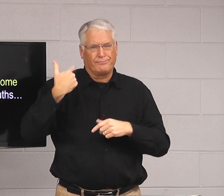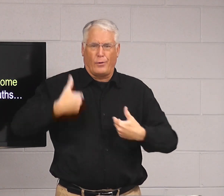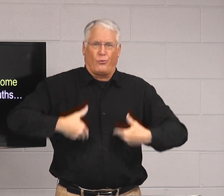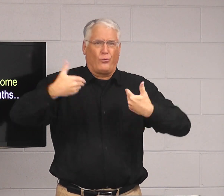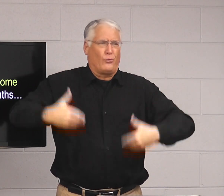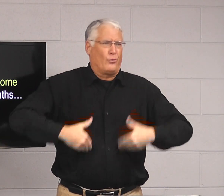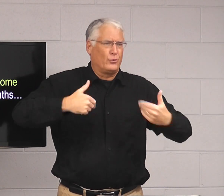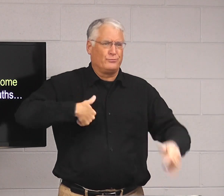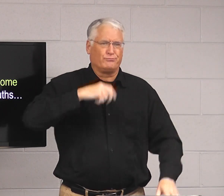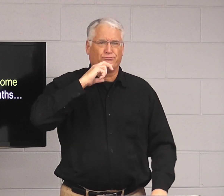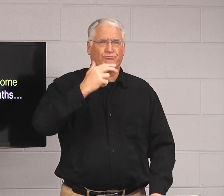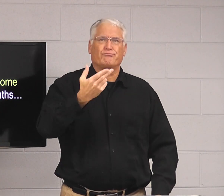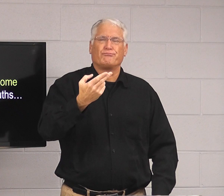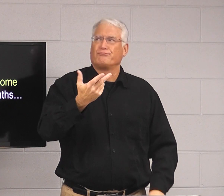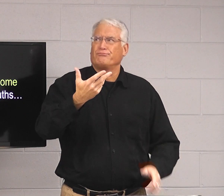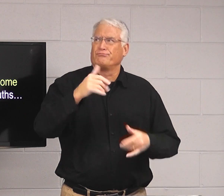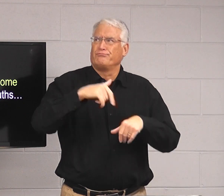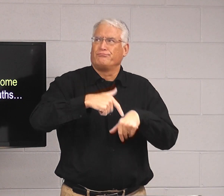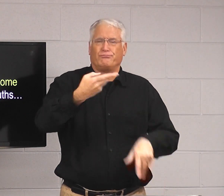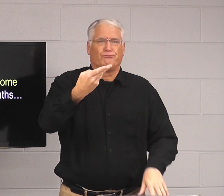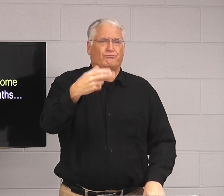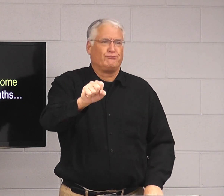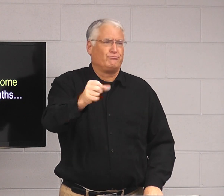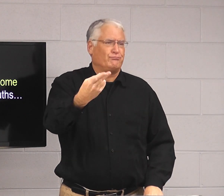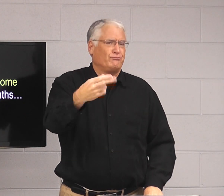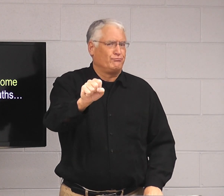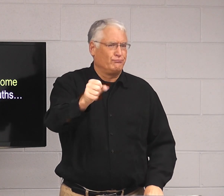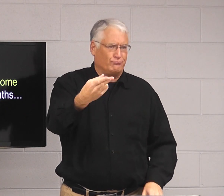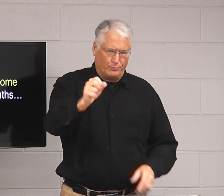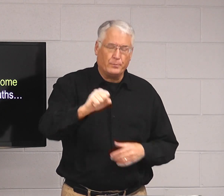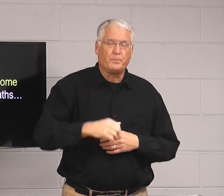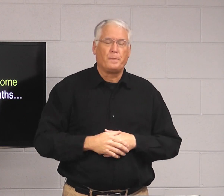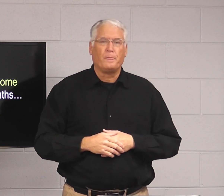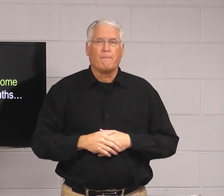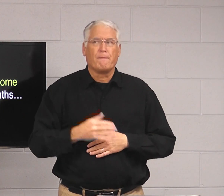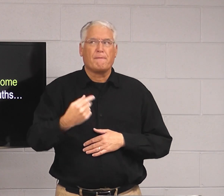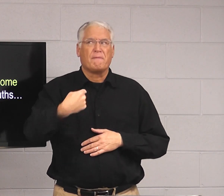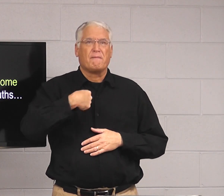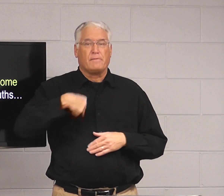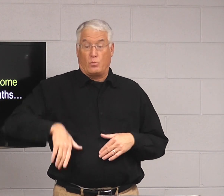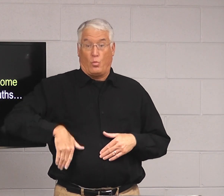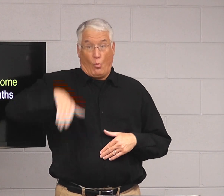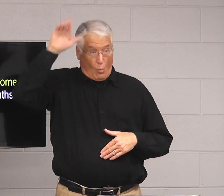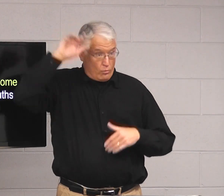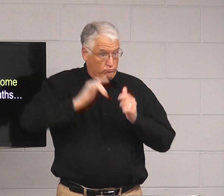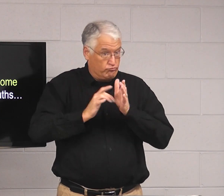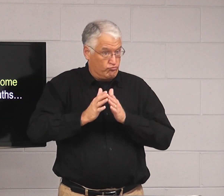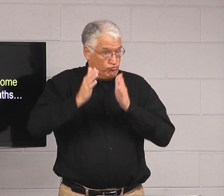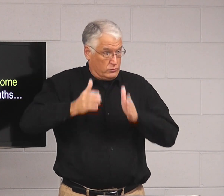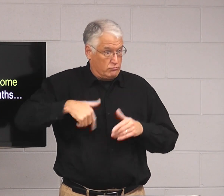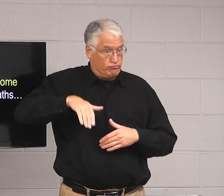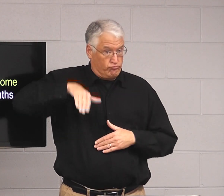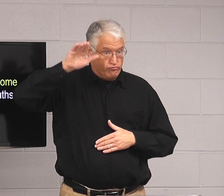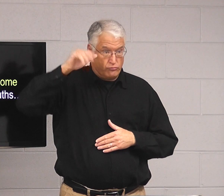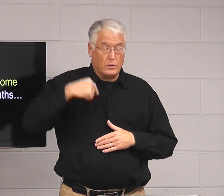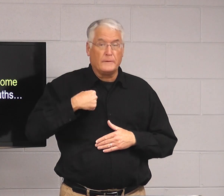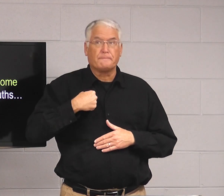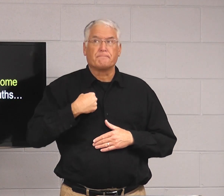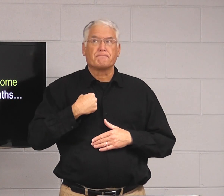I was very young. I was maybe in high school. I grew up a Christian.